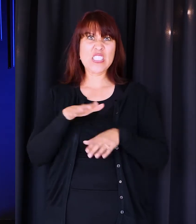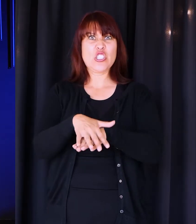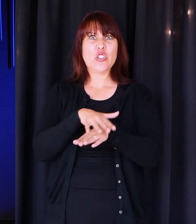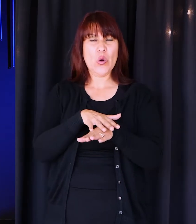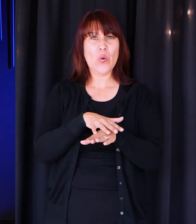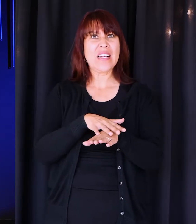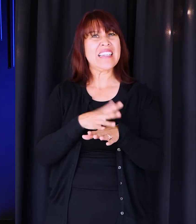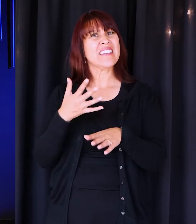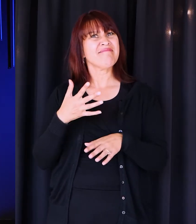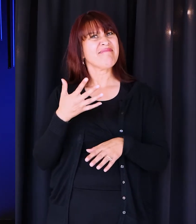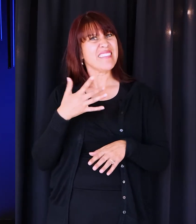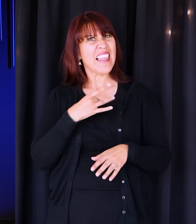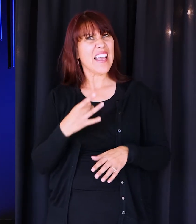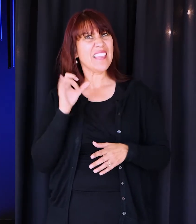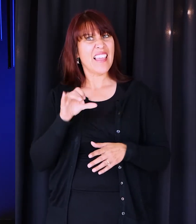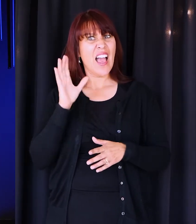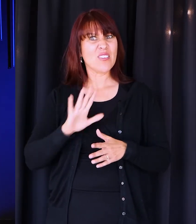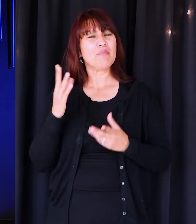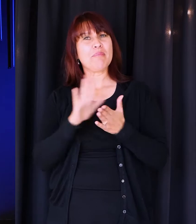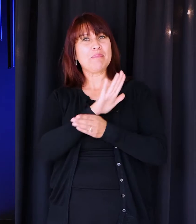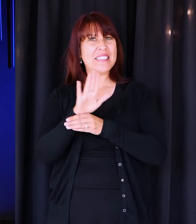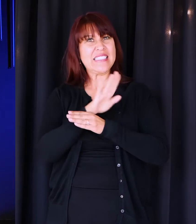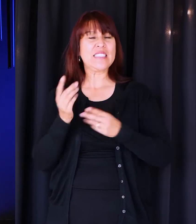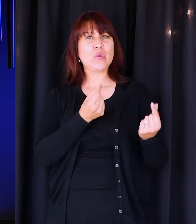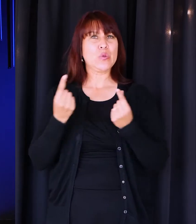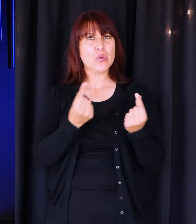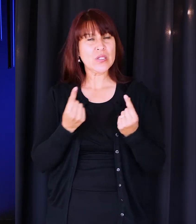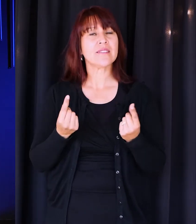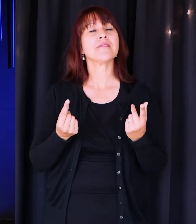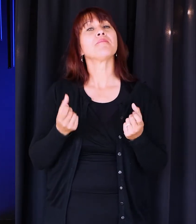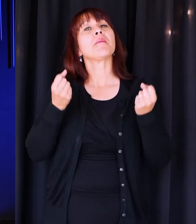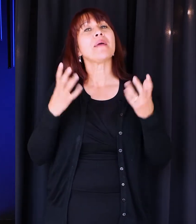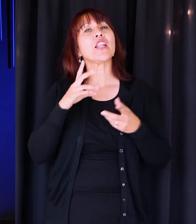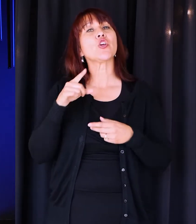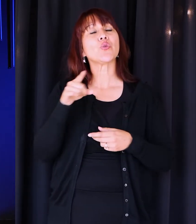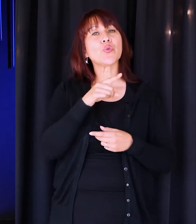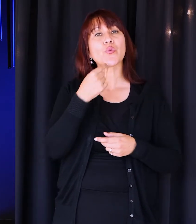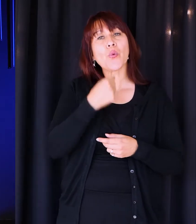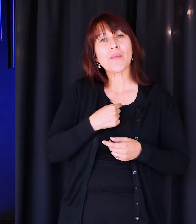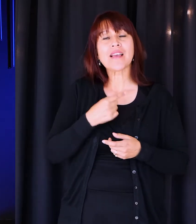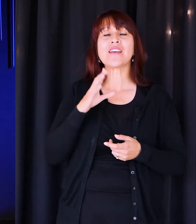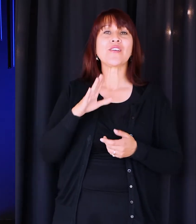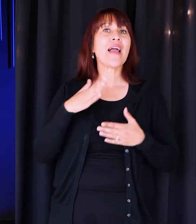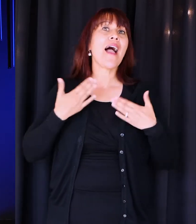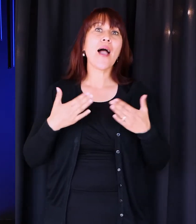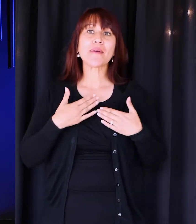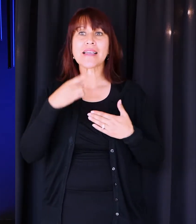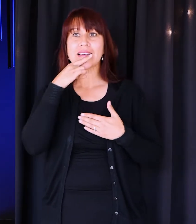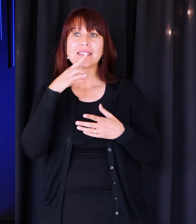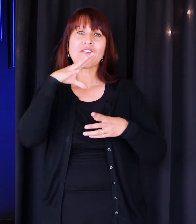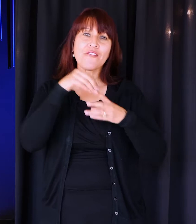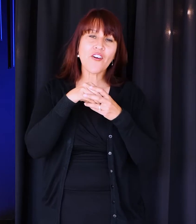You kind of liked it the way that it was. Many of you, you told me that you were glad that your kids were playing